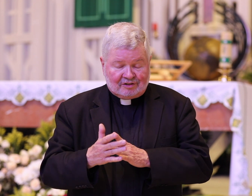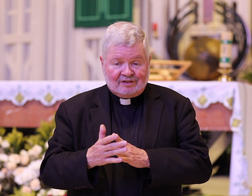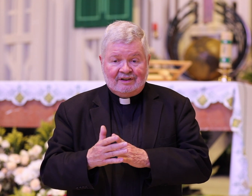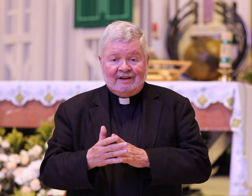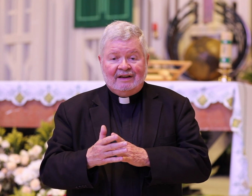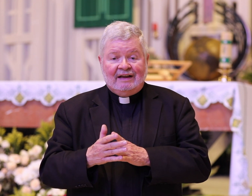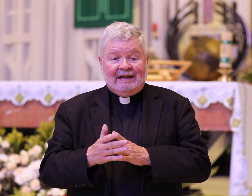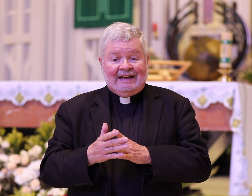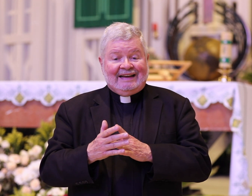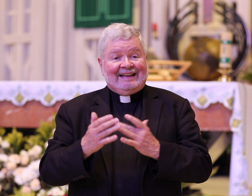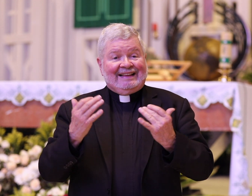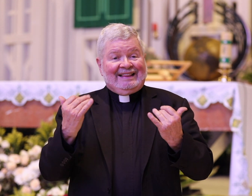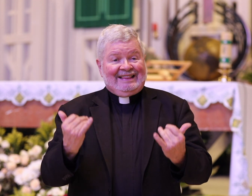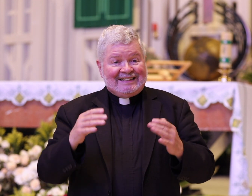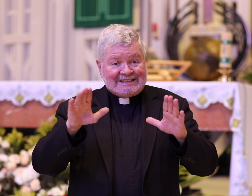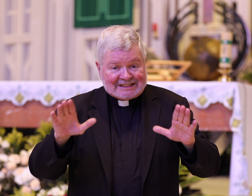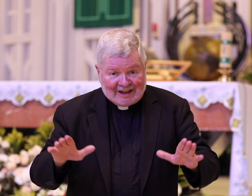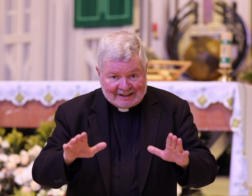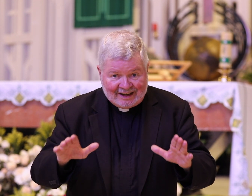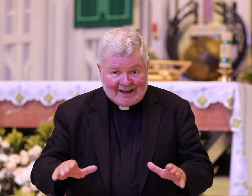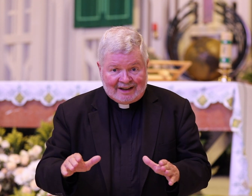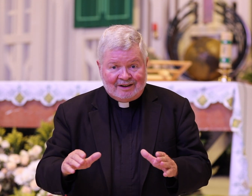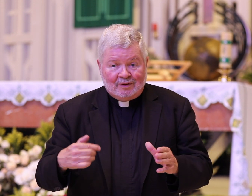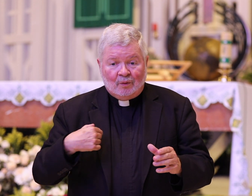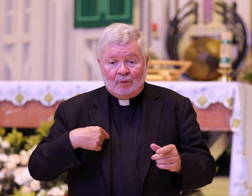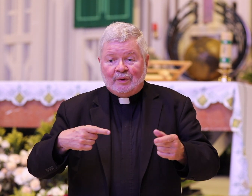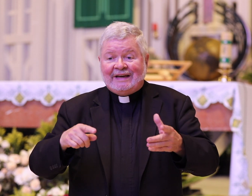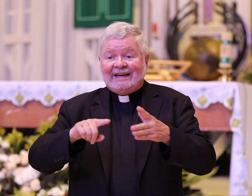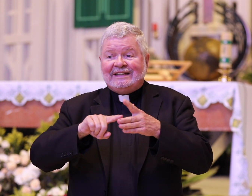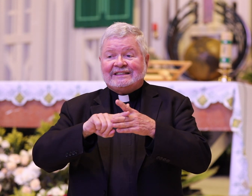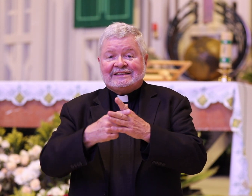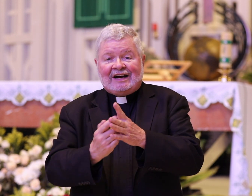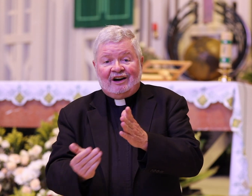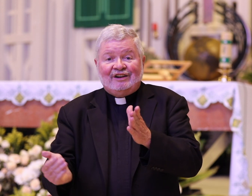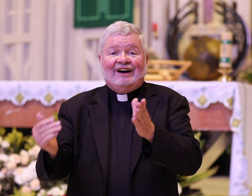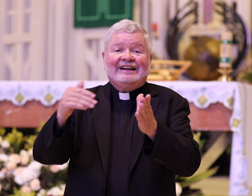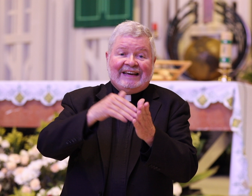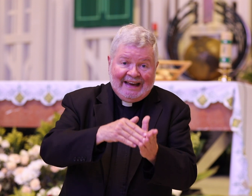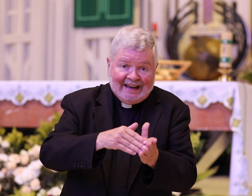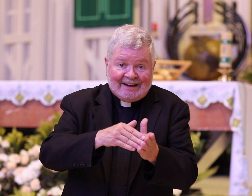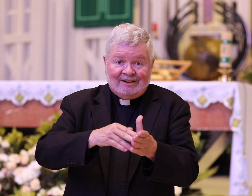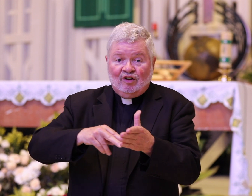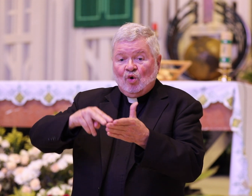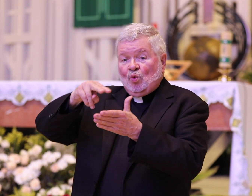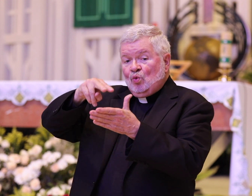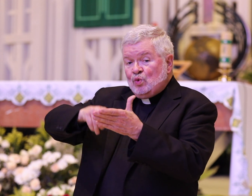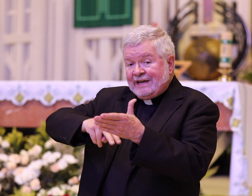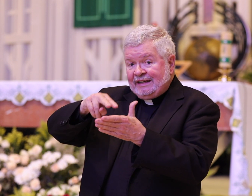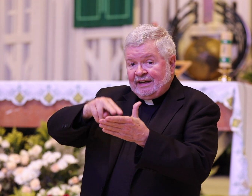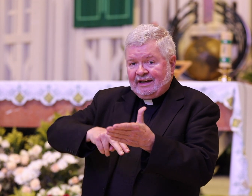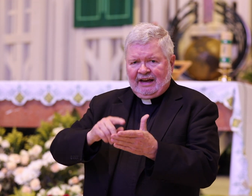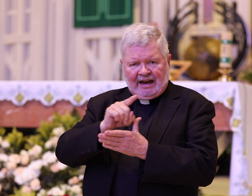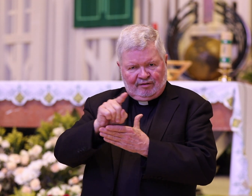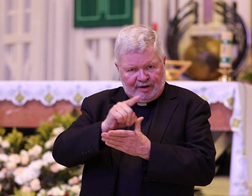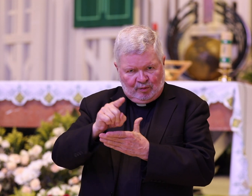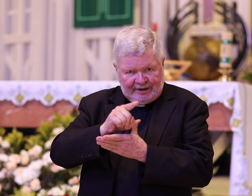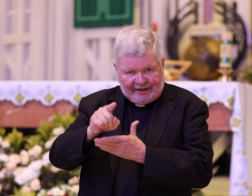this Sunday we start again reading every week